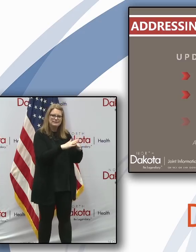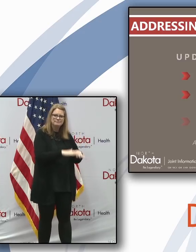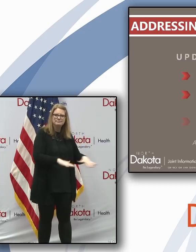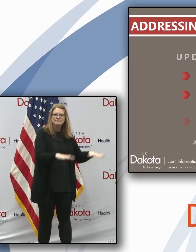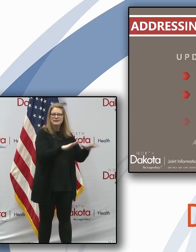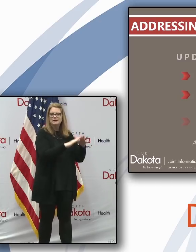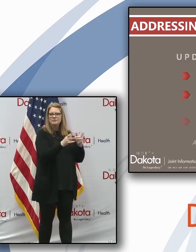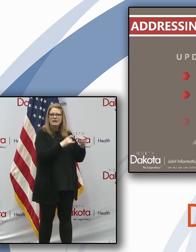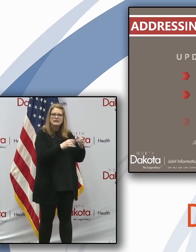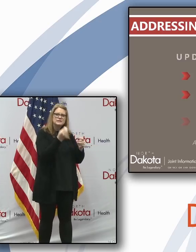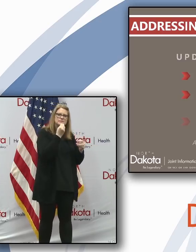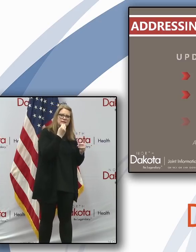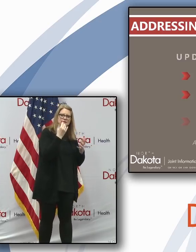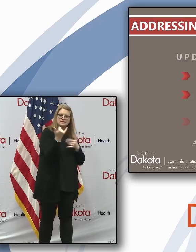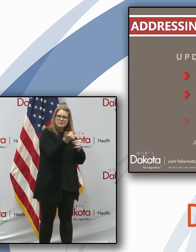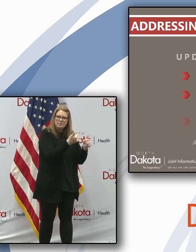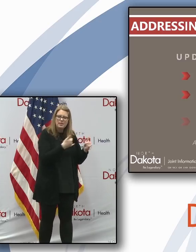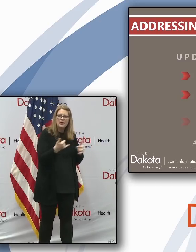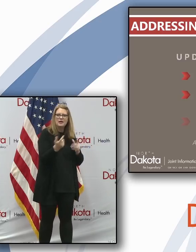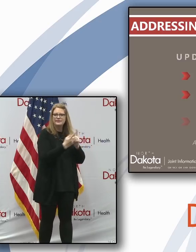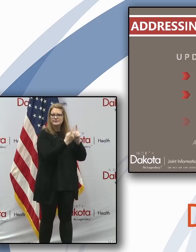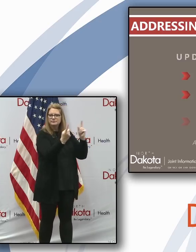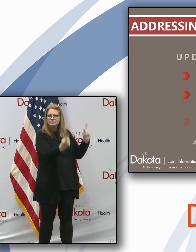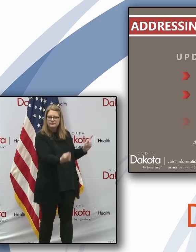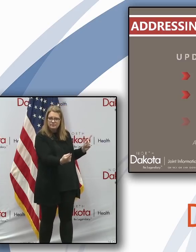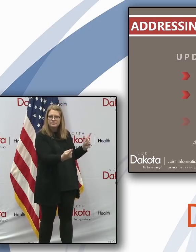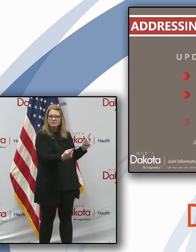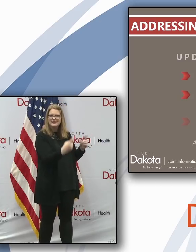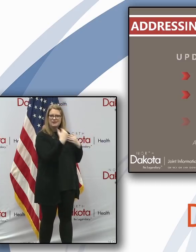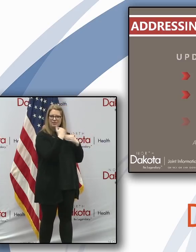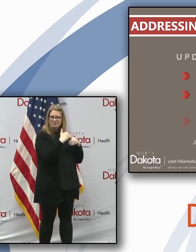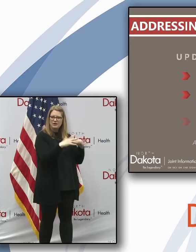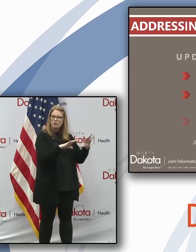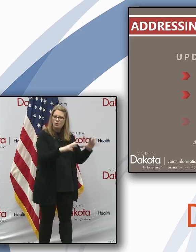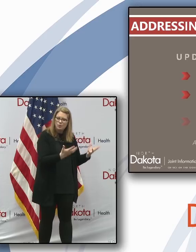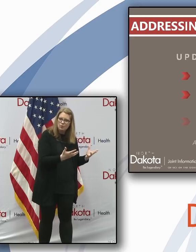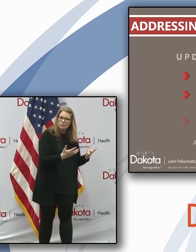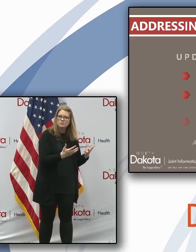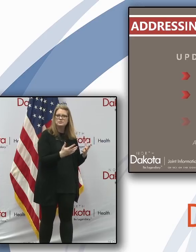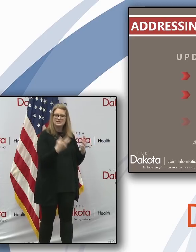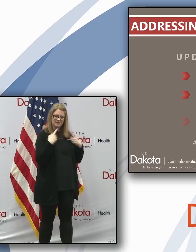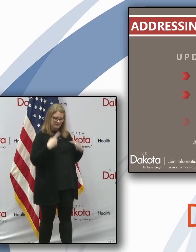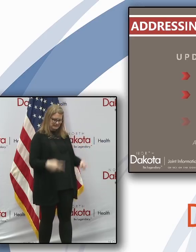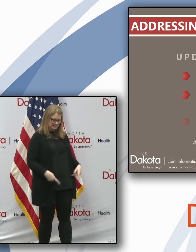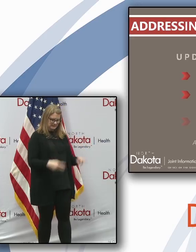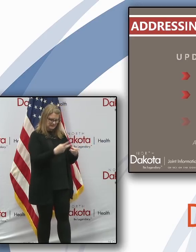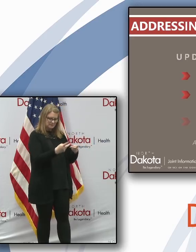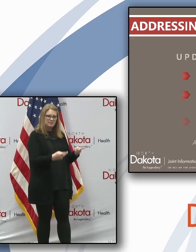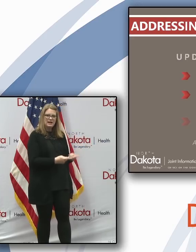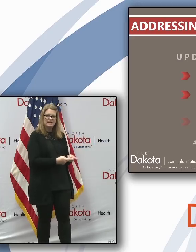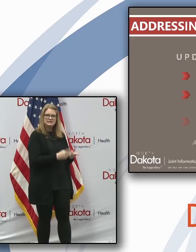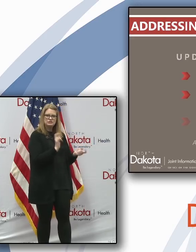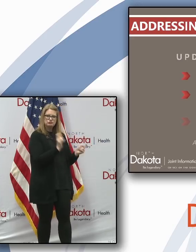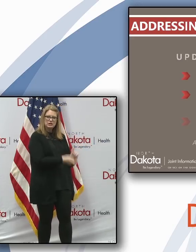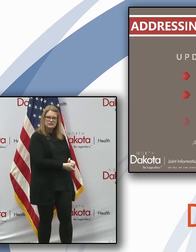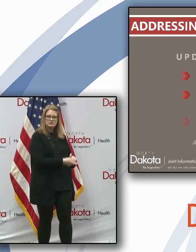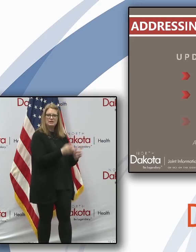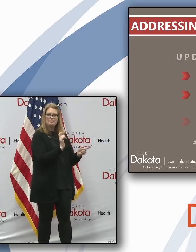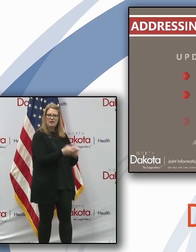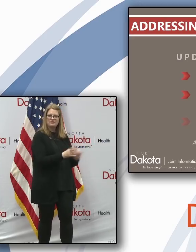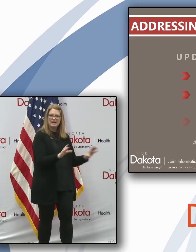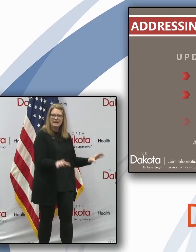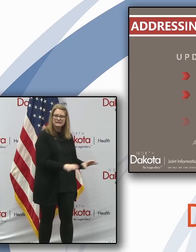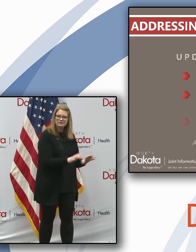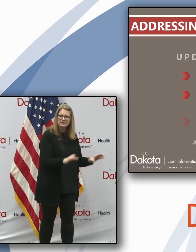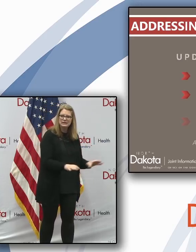meals and play at the right distance, supporting safe distancing by limiting groups, rearranging physical space, modifying activities, and